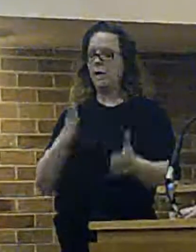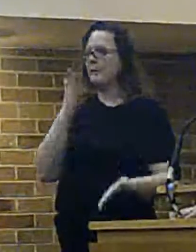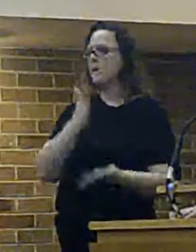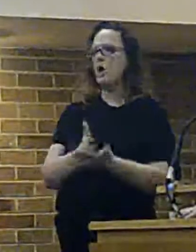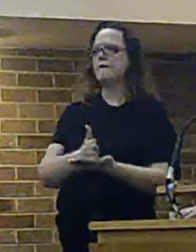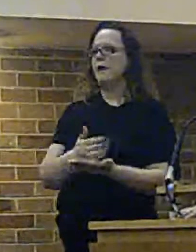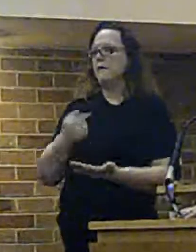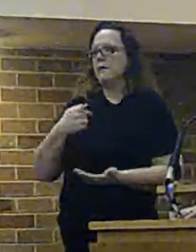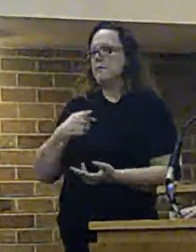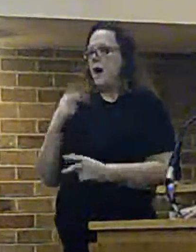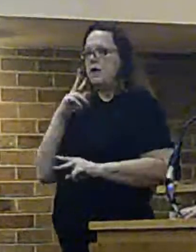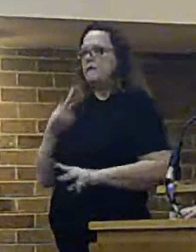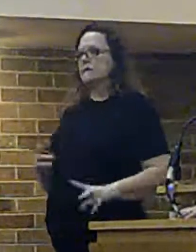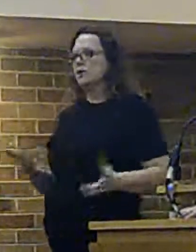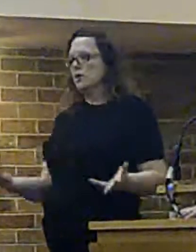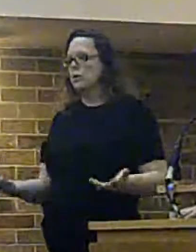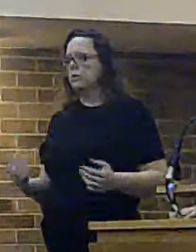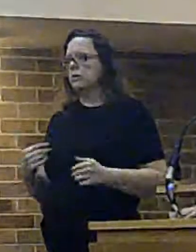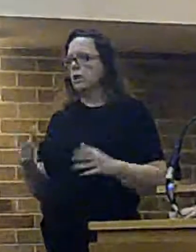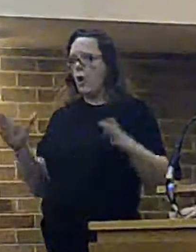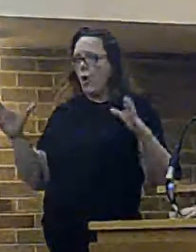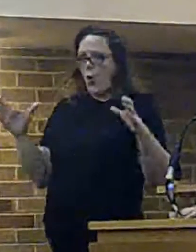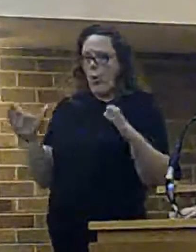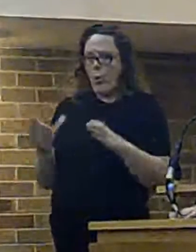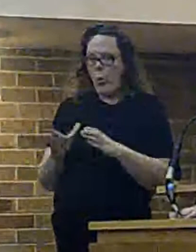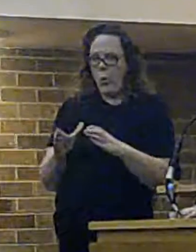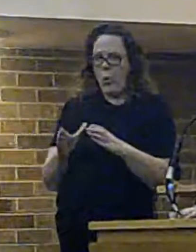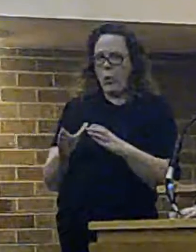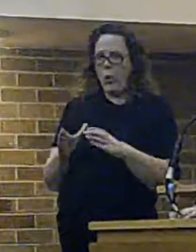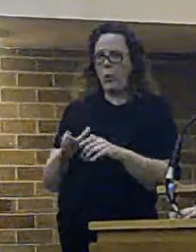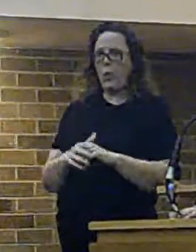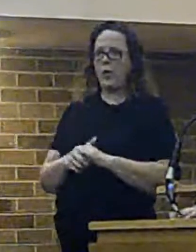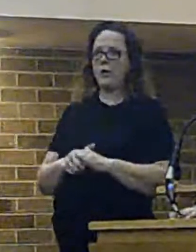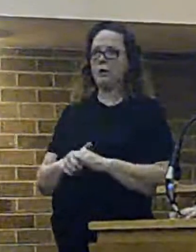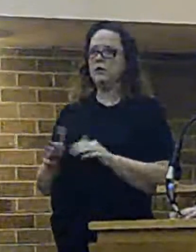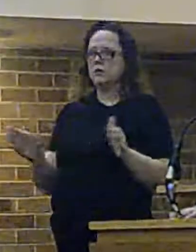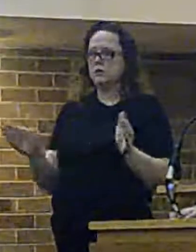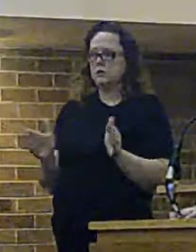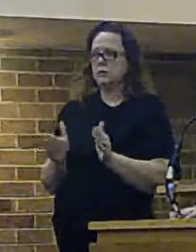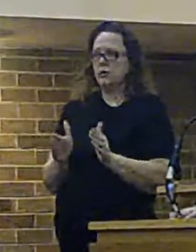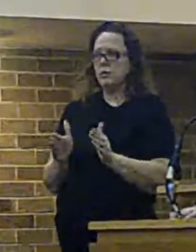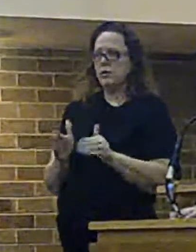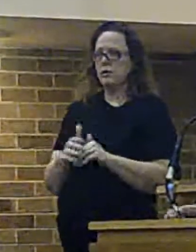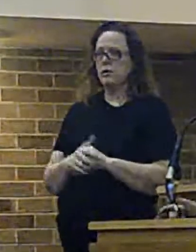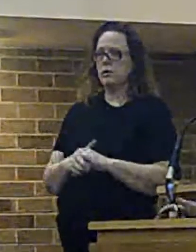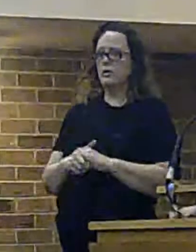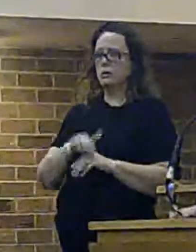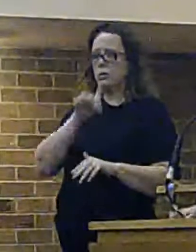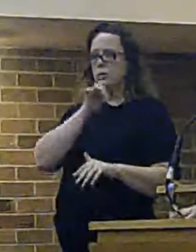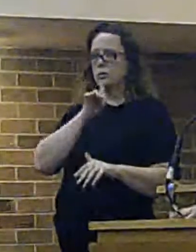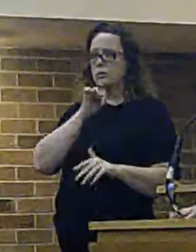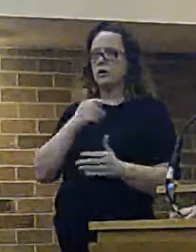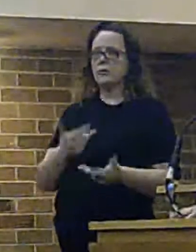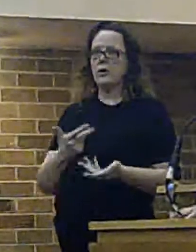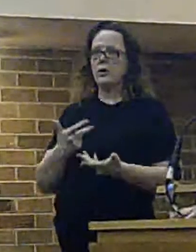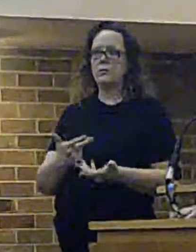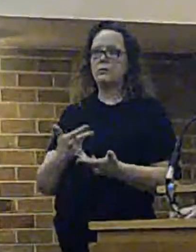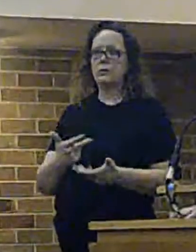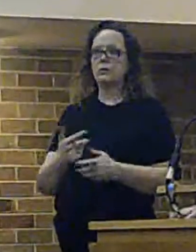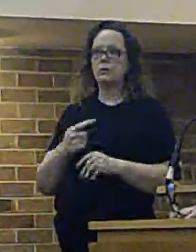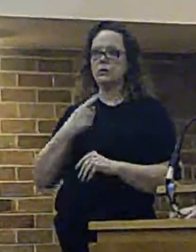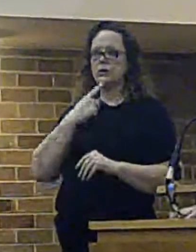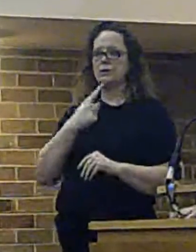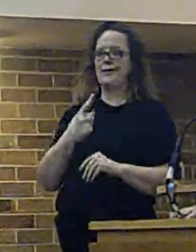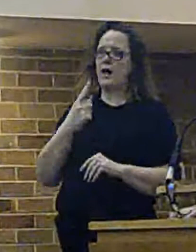from my perspective, it a very small fire station. Certainly one of the smallest that we operate. You could argue it only needs to house